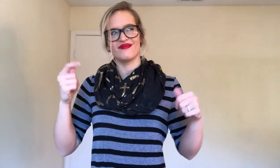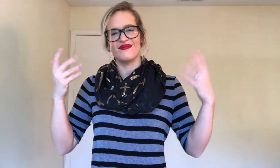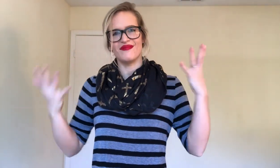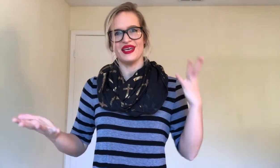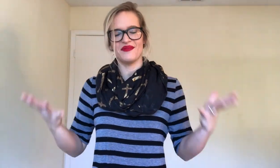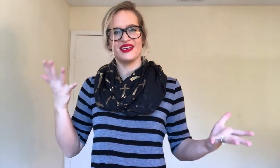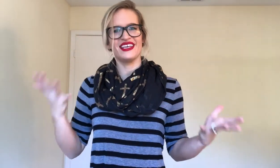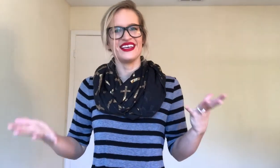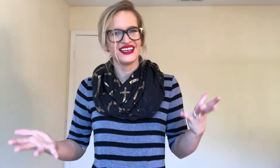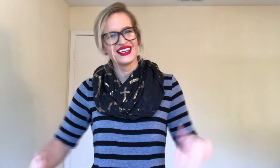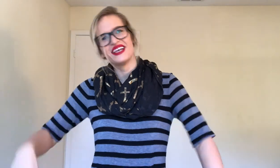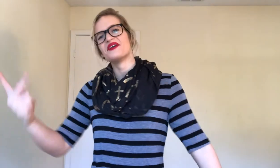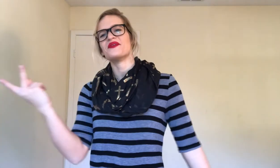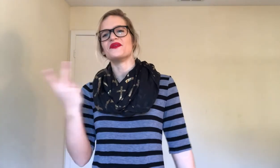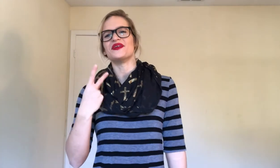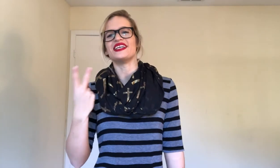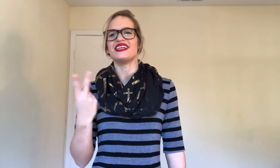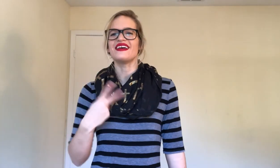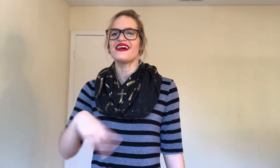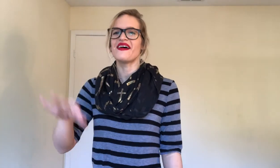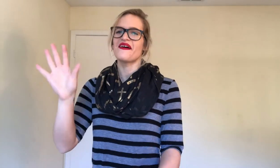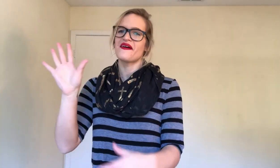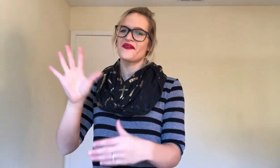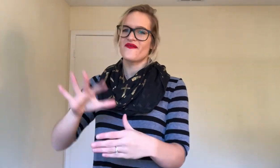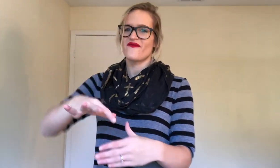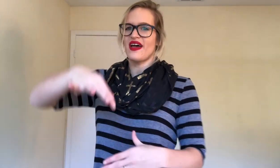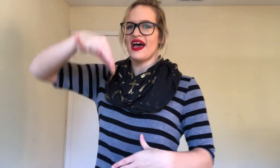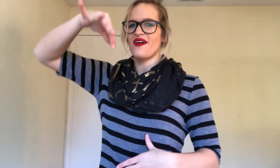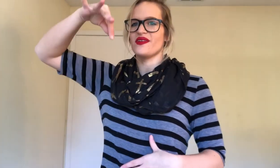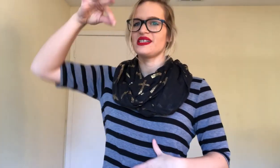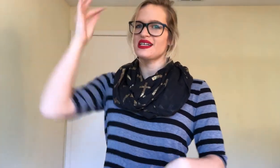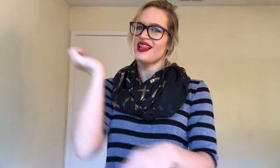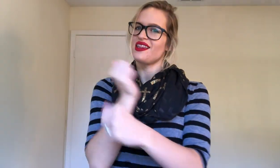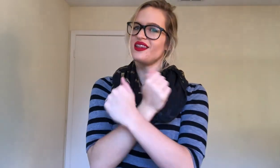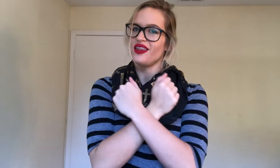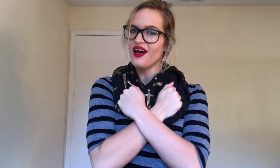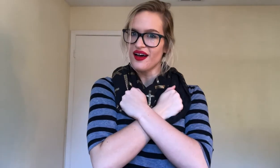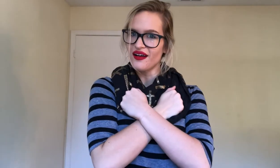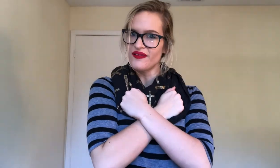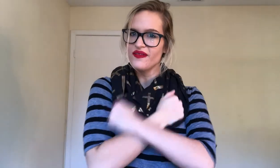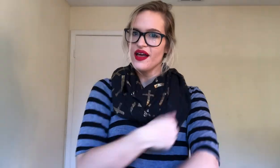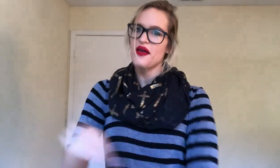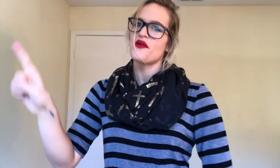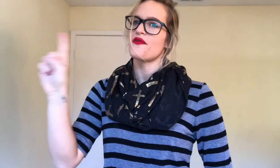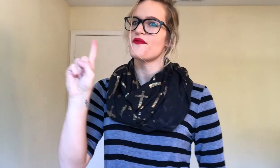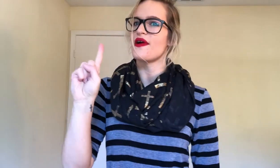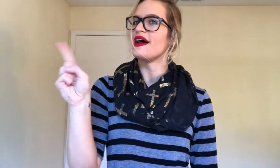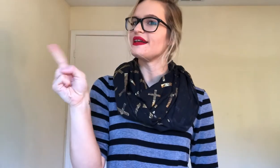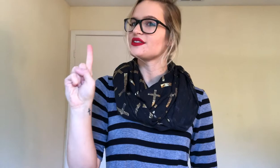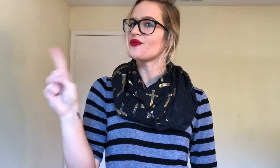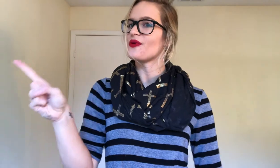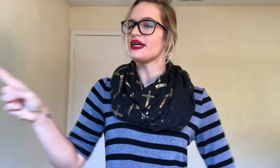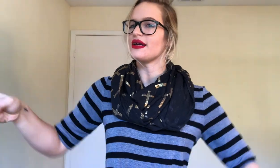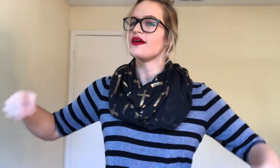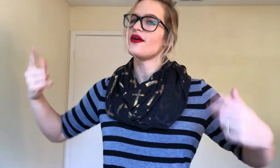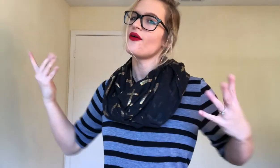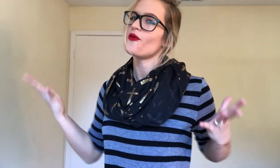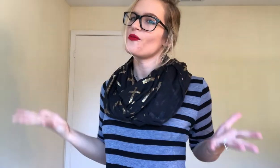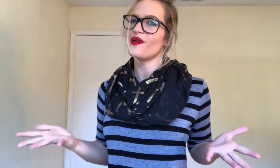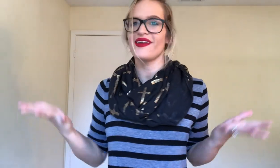Maybe. We. Found. Love. Right. Where. We.